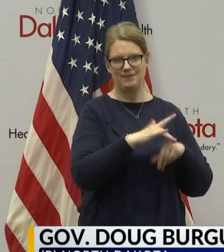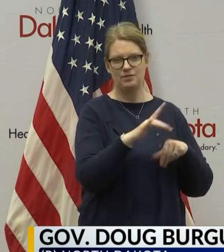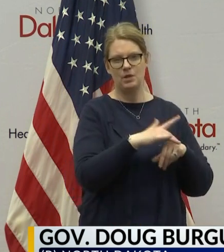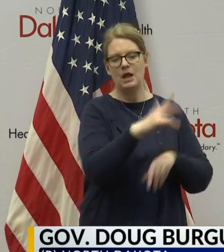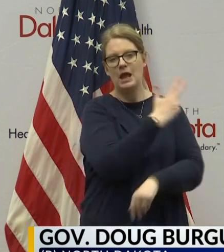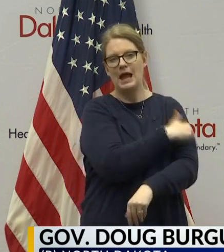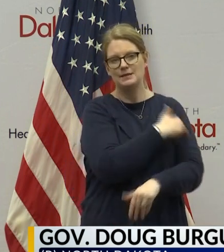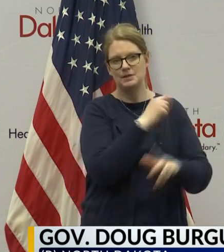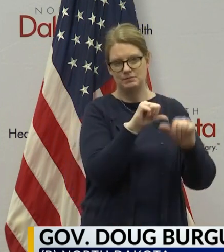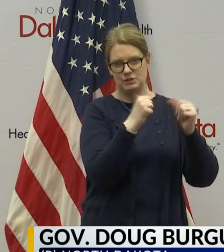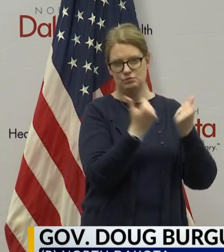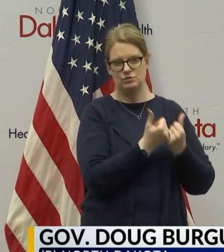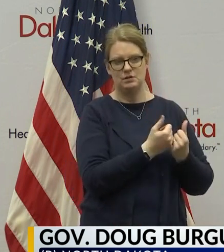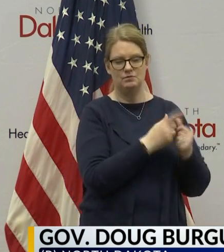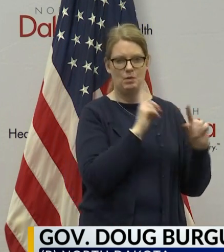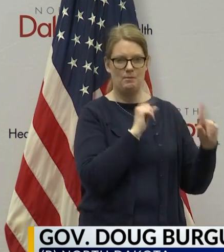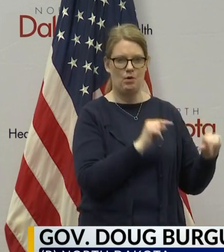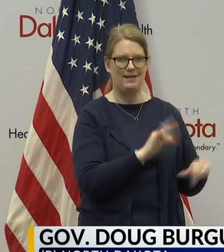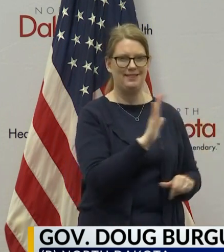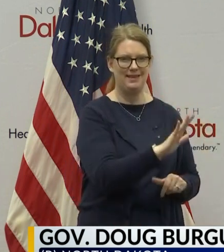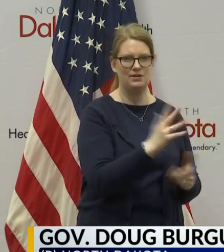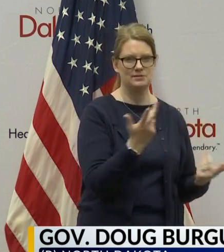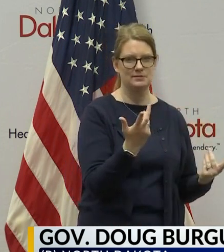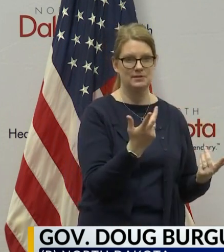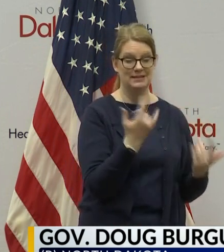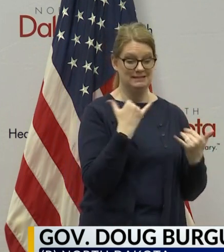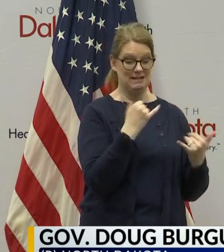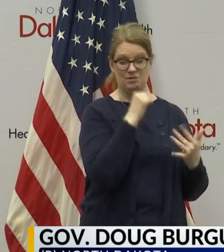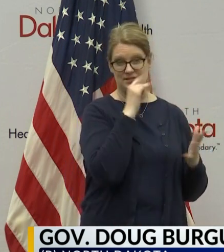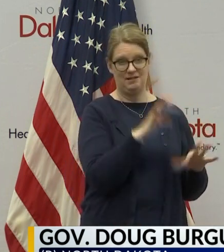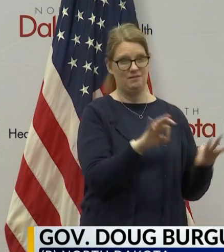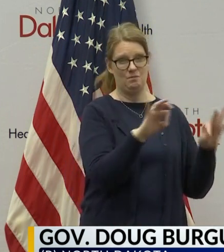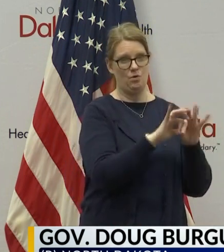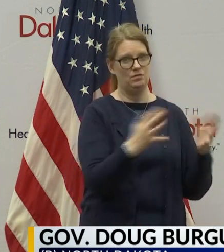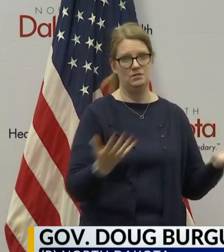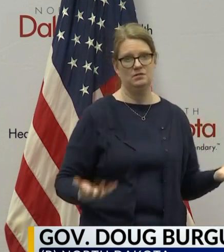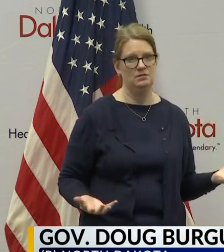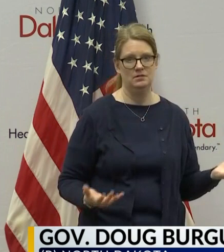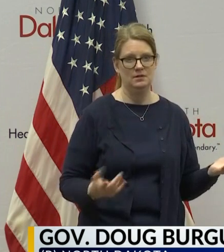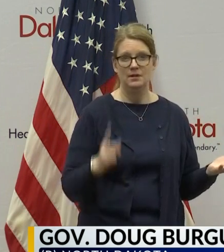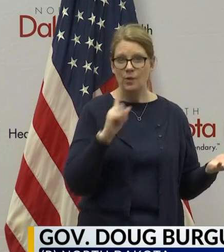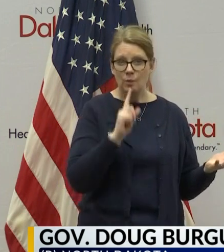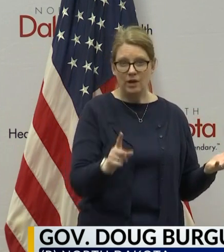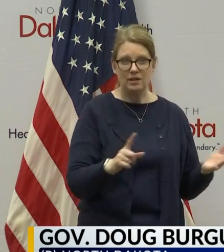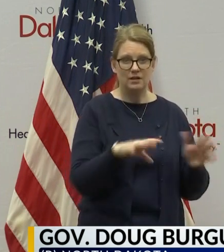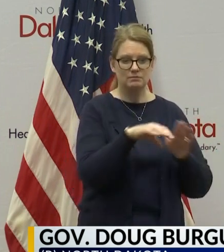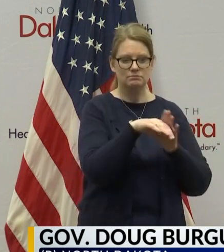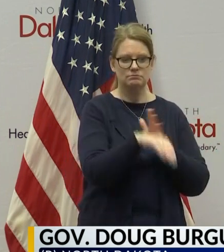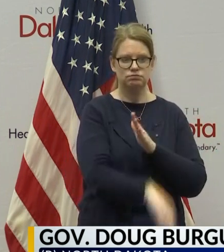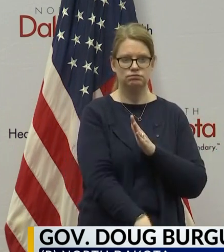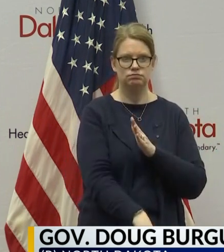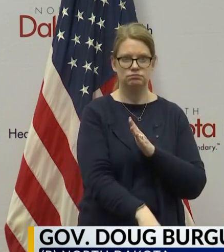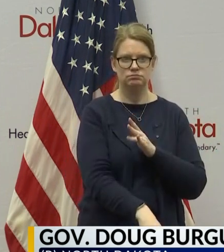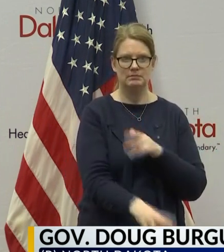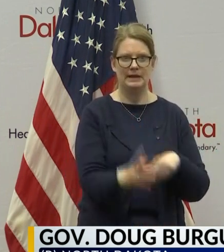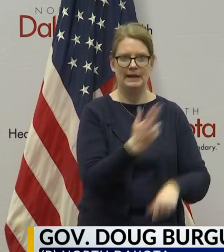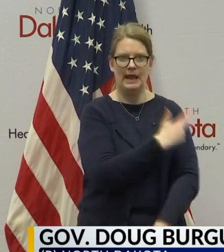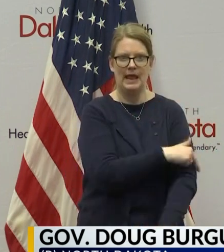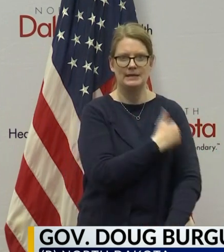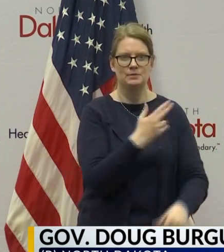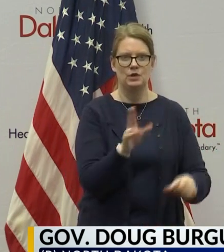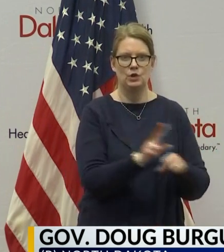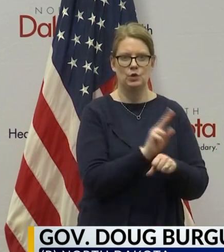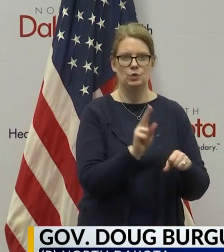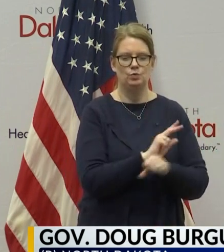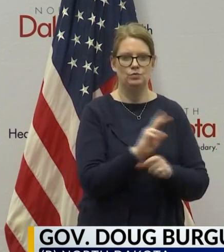hospital association through the reporting, but it's really not relevant right now because we've seen such a decline in hospital usage. I mean, what we've